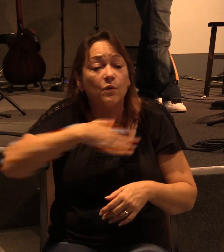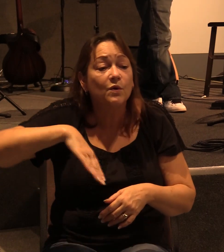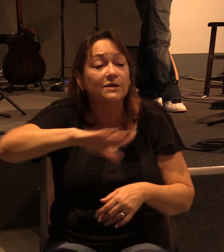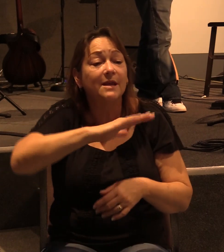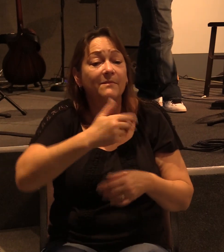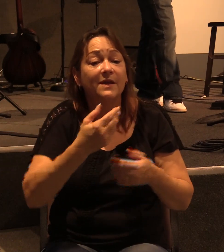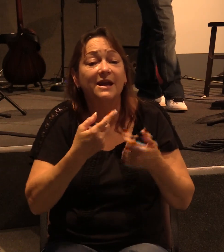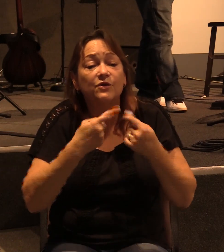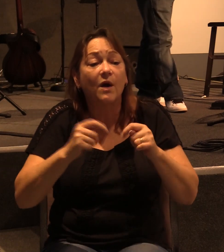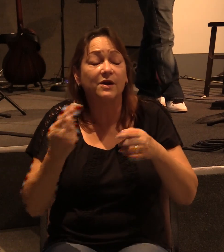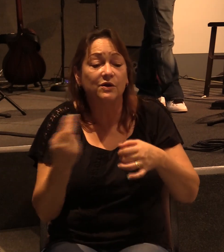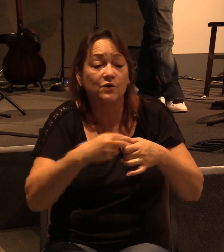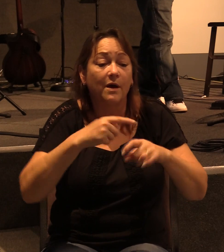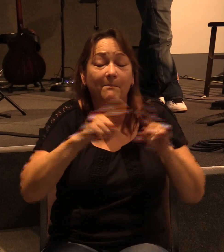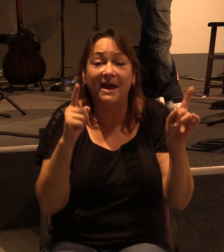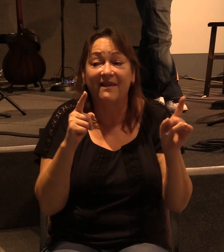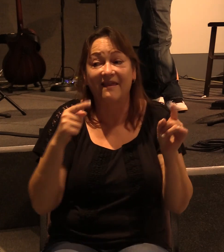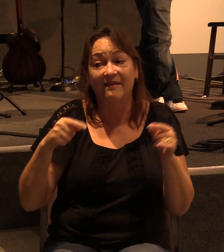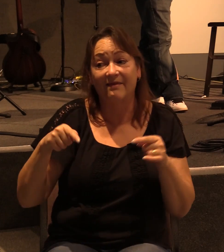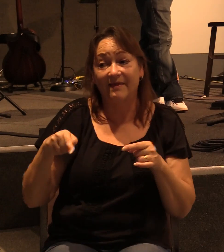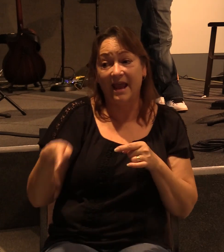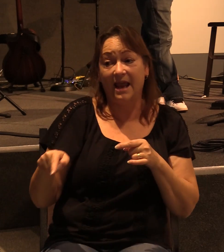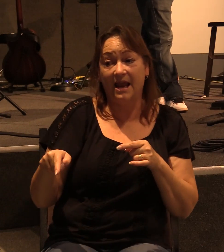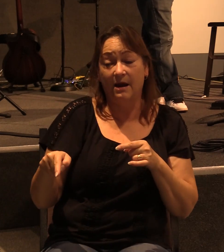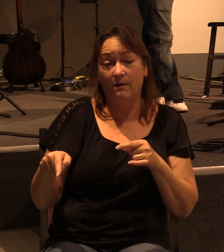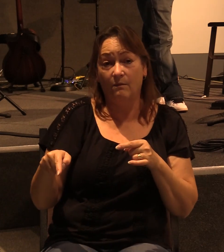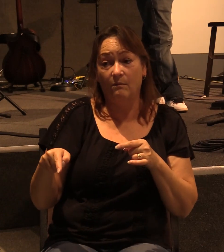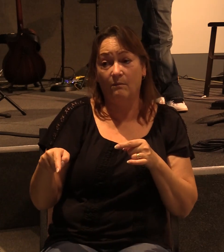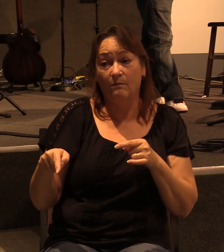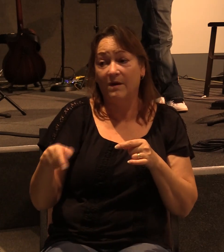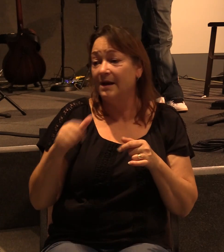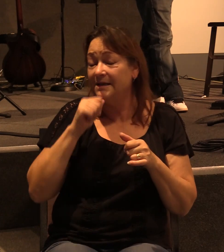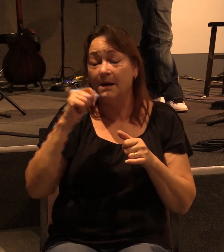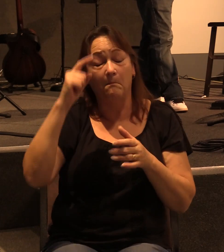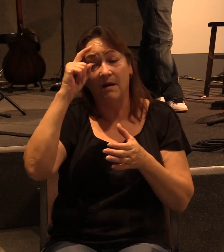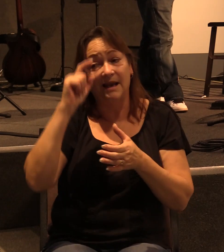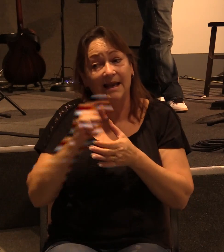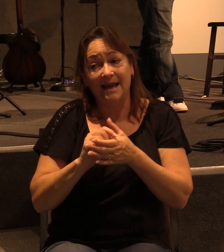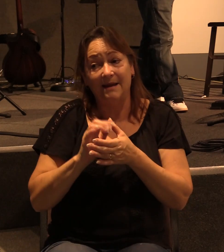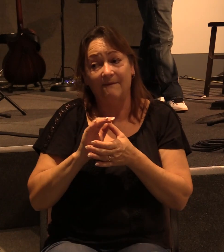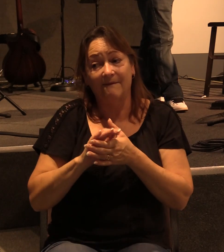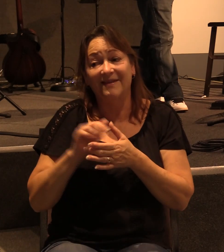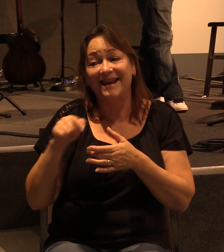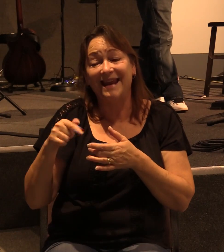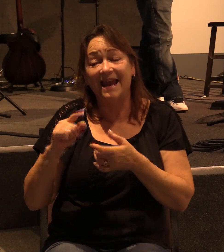the disciples, but they were all afraid of him and did not believe that he was a disciple.